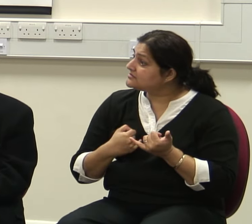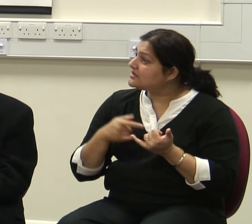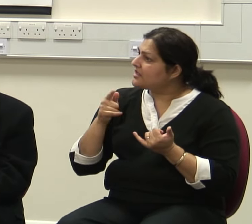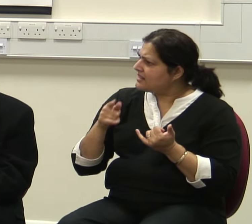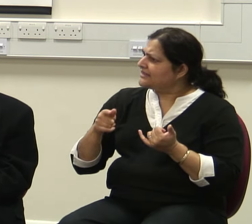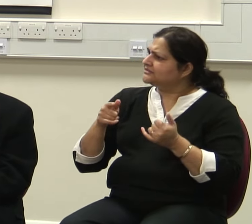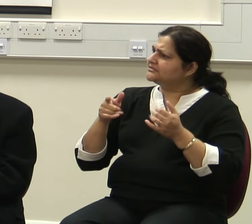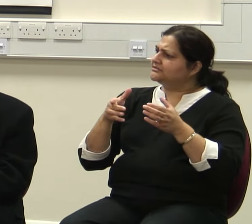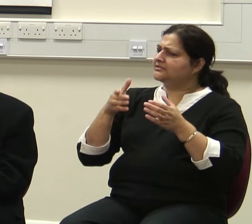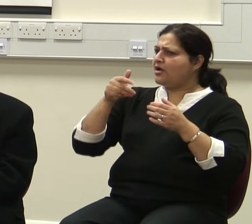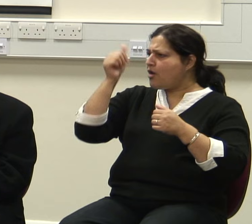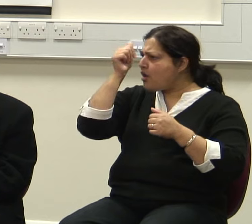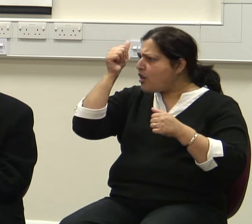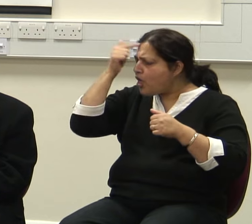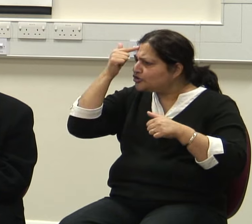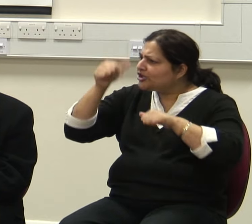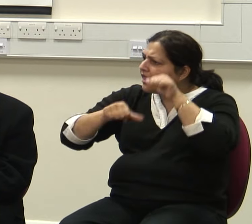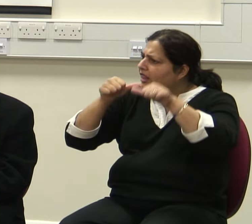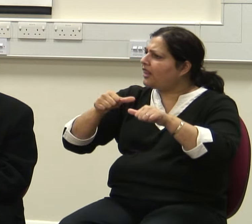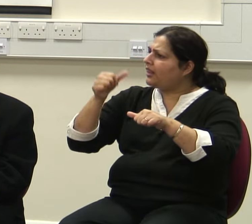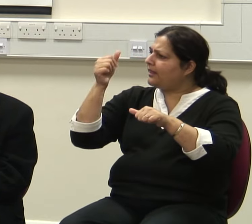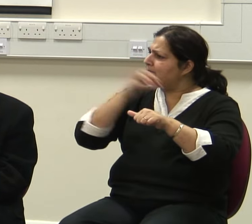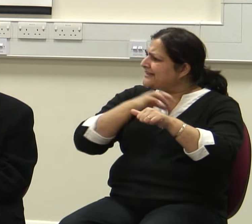analysis. And the other one is a political analysis.